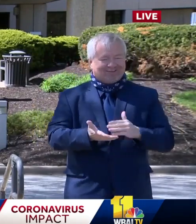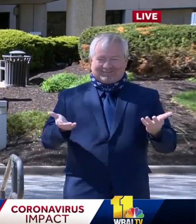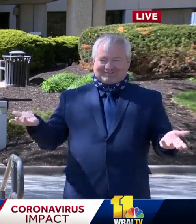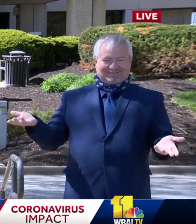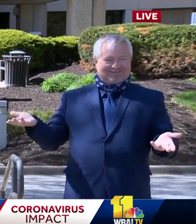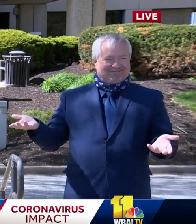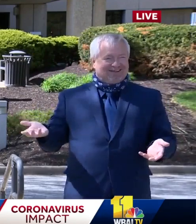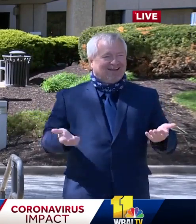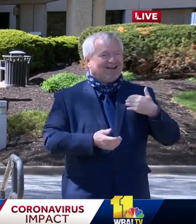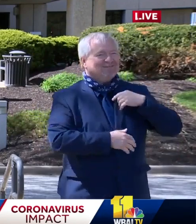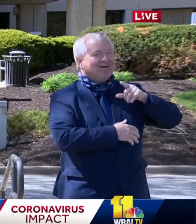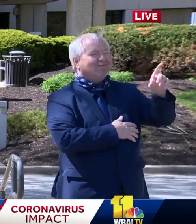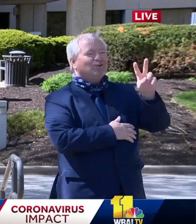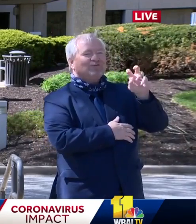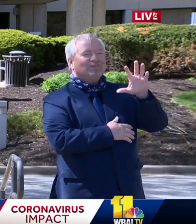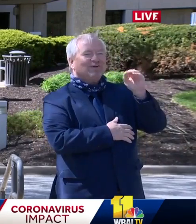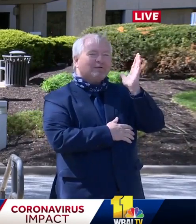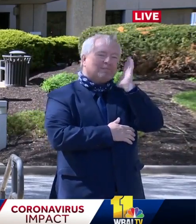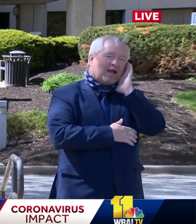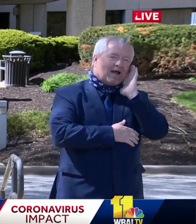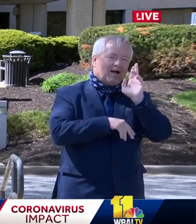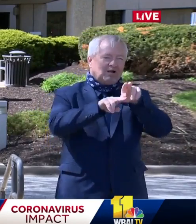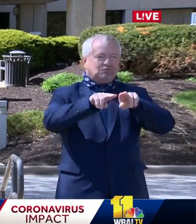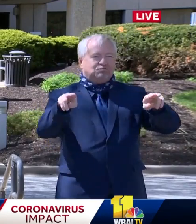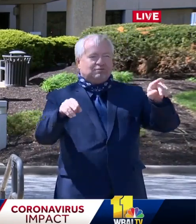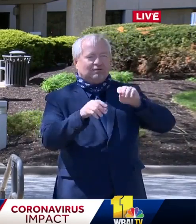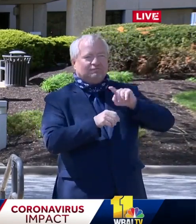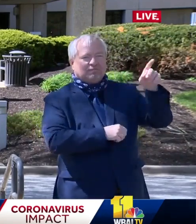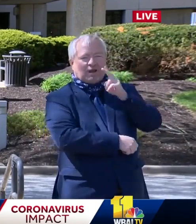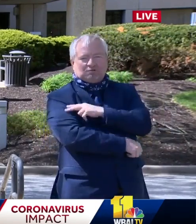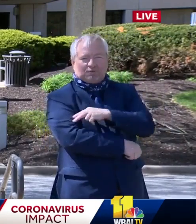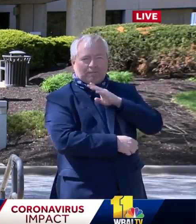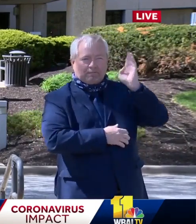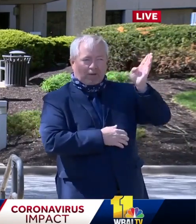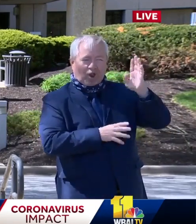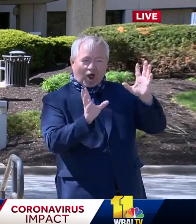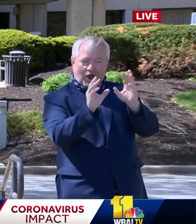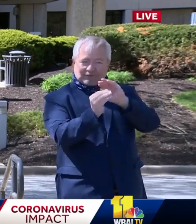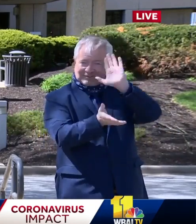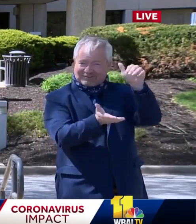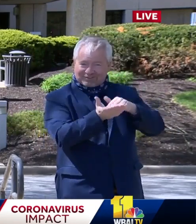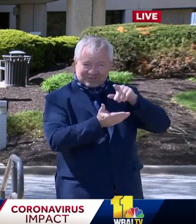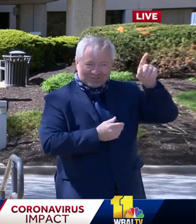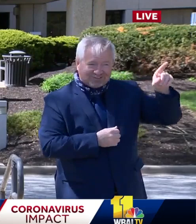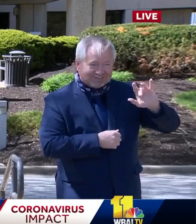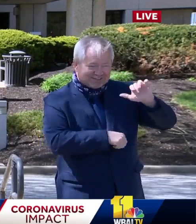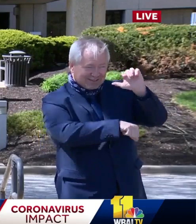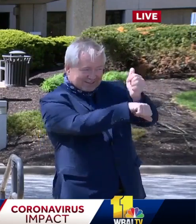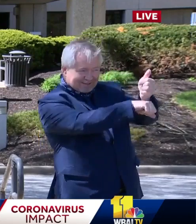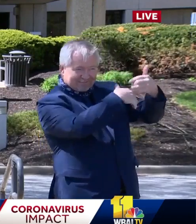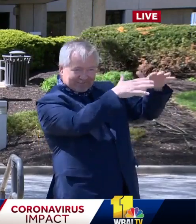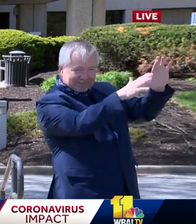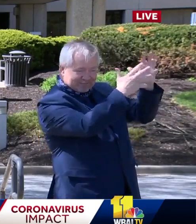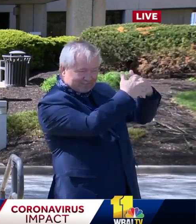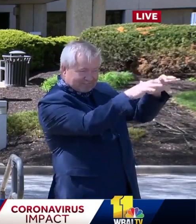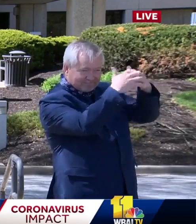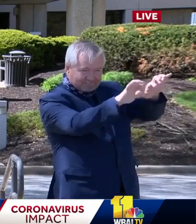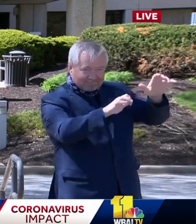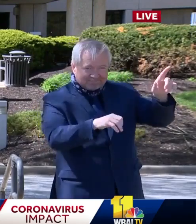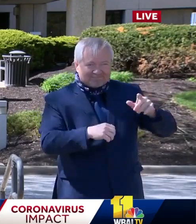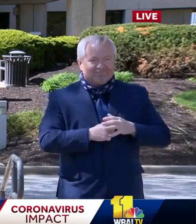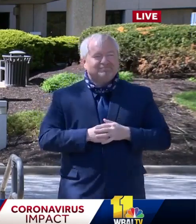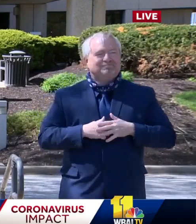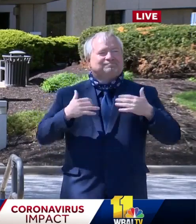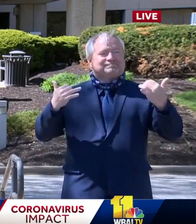field hospital at the Baltimore Convention Center has been completely staffed and set up and will be admitting those patients who